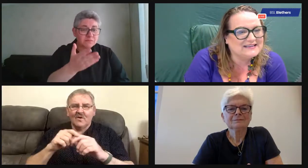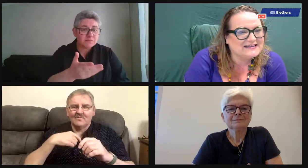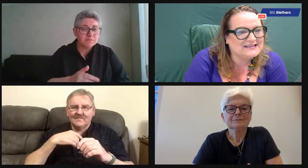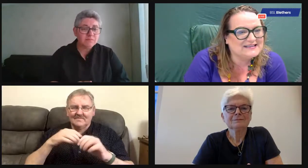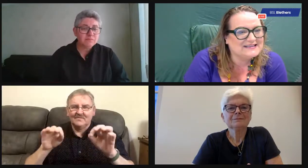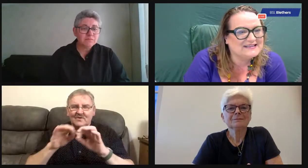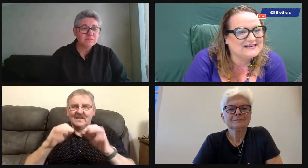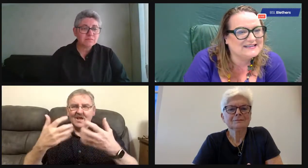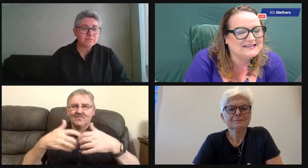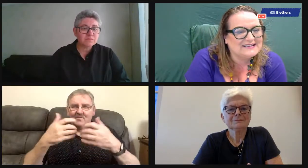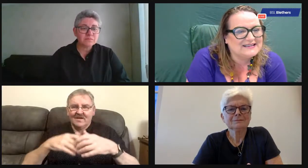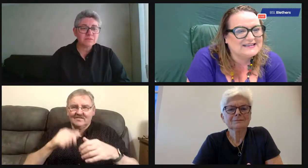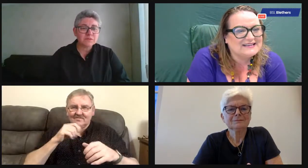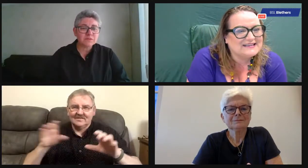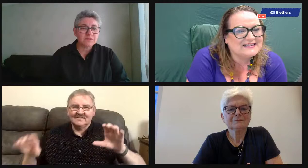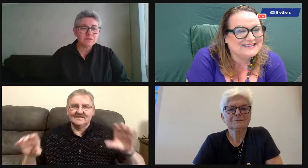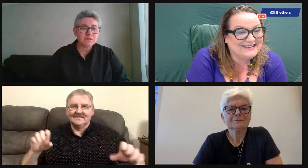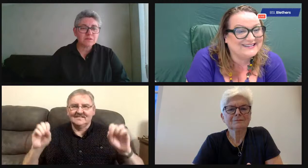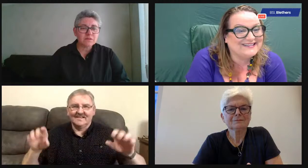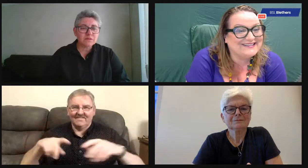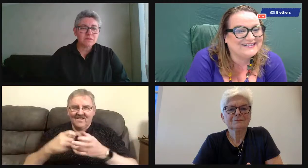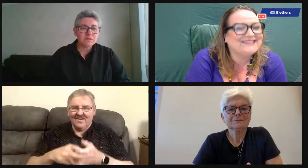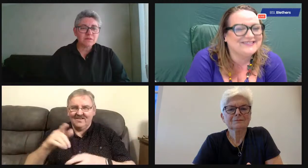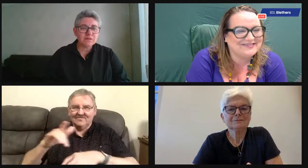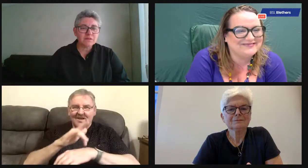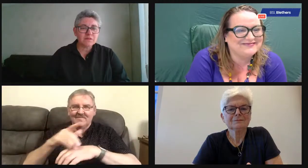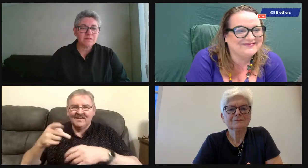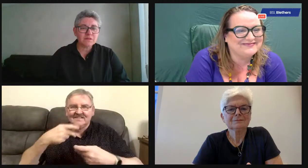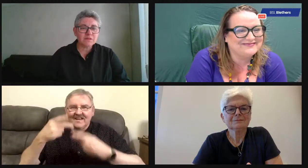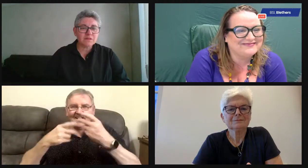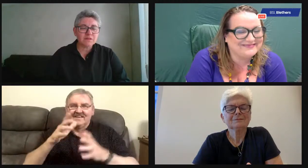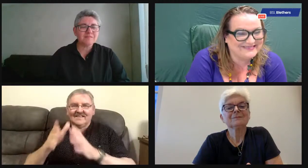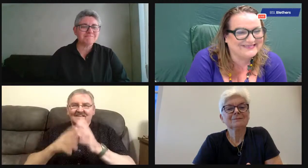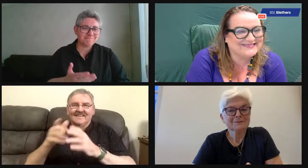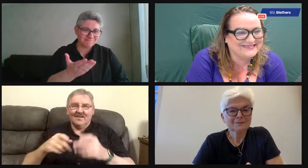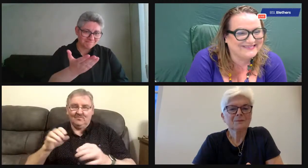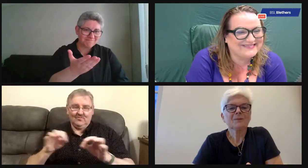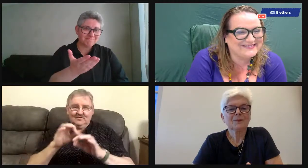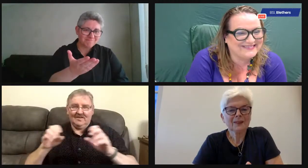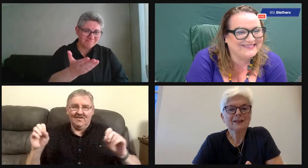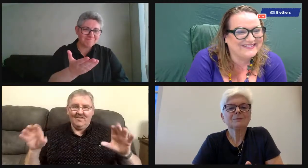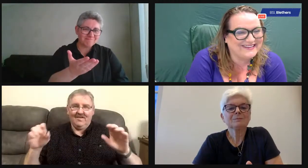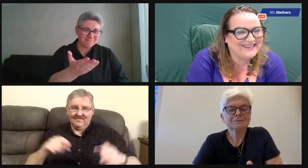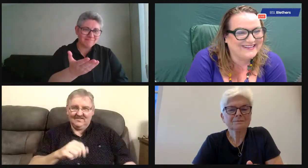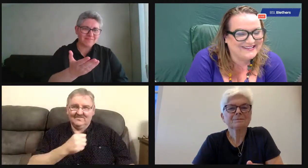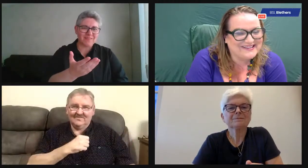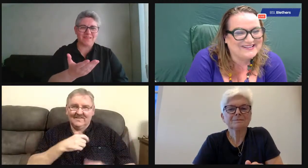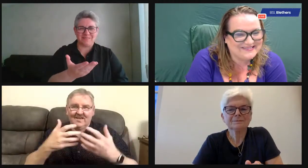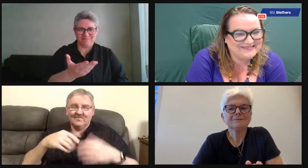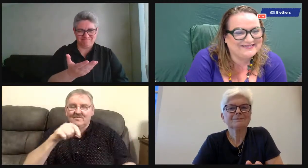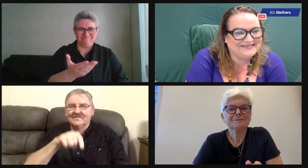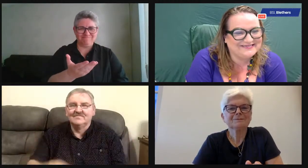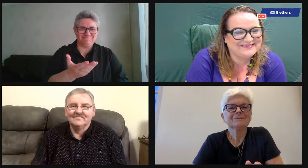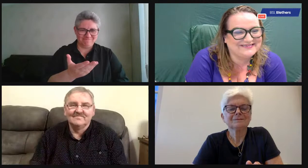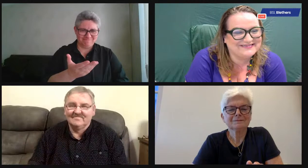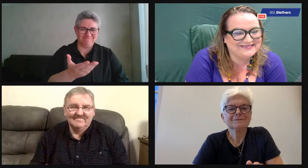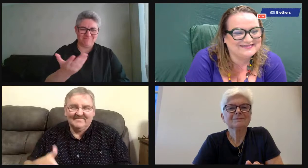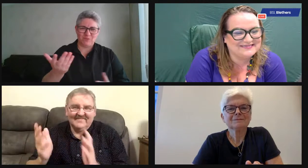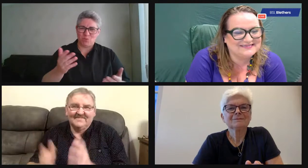range of skills then. Geri, sorry. That's right. The music equipment. We had to work out how to do the music equipment and we had to